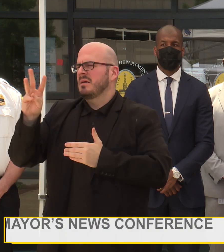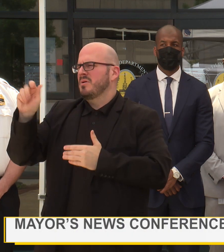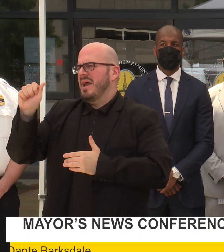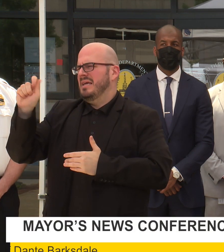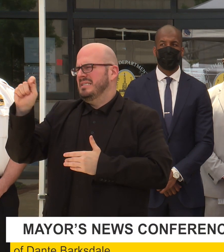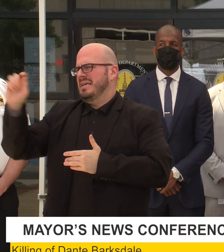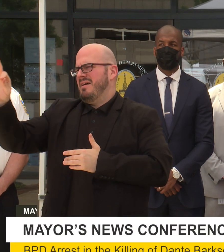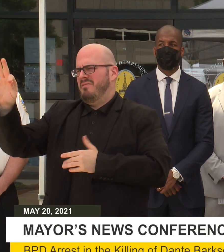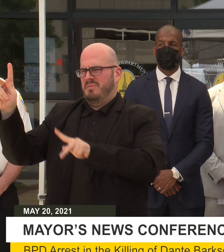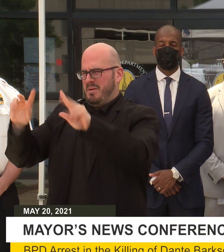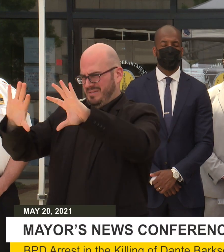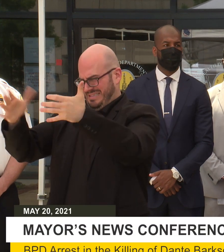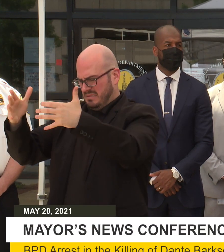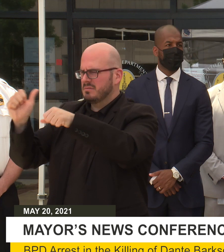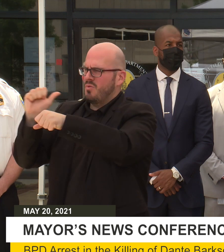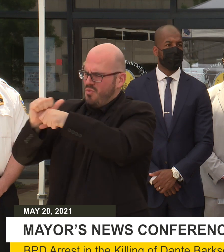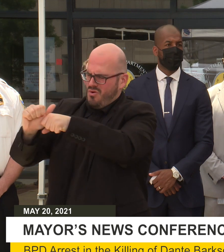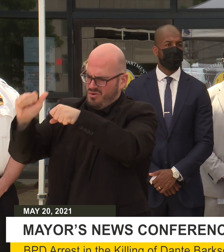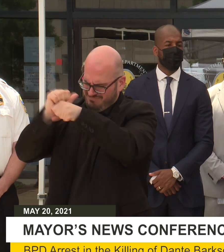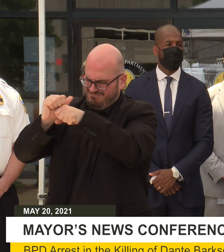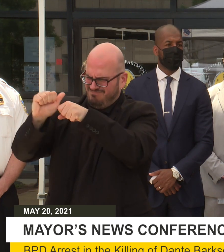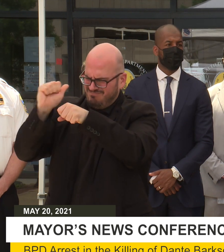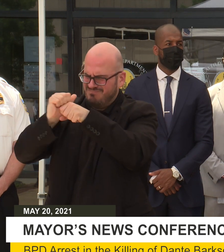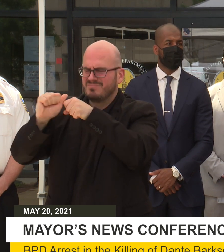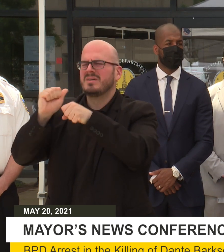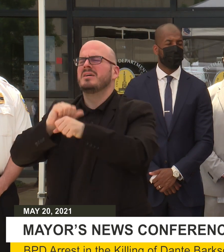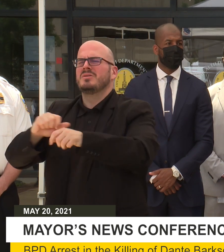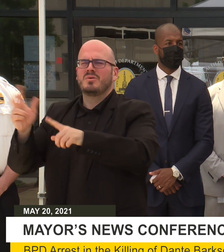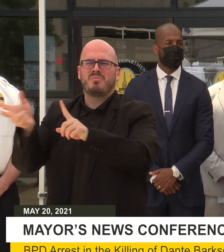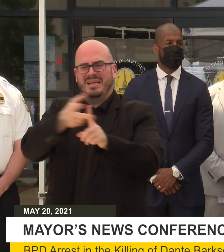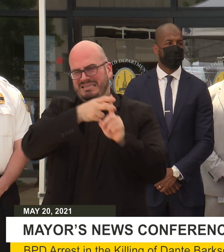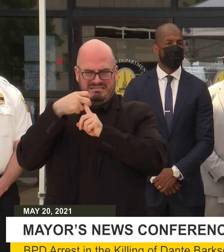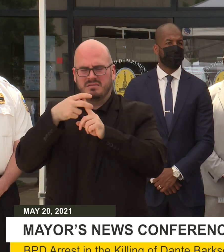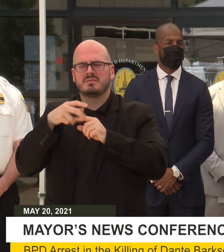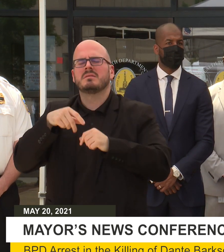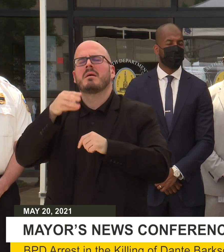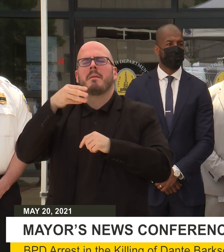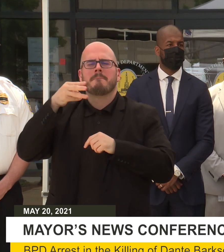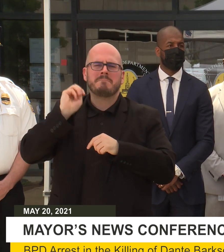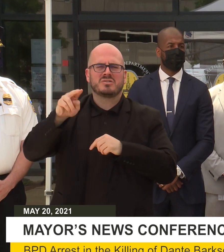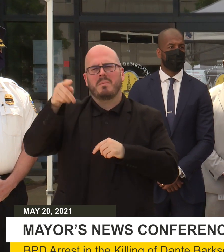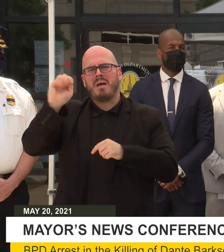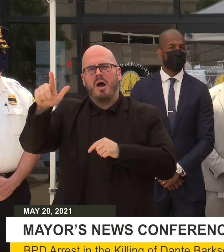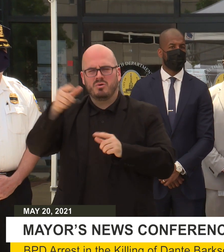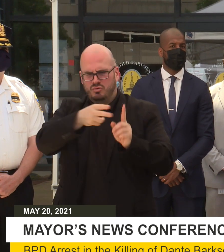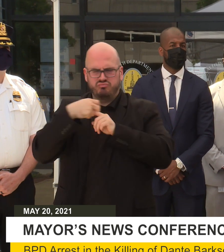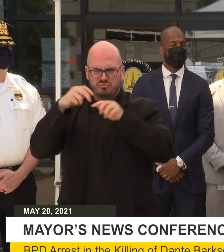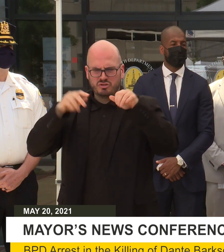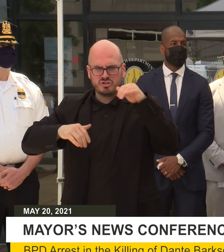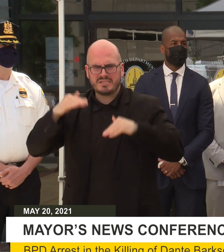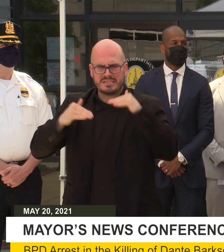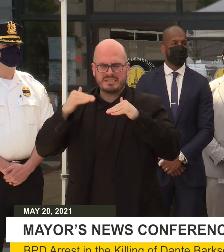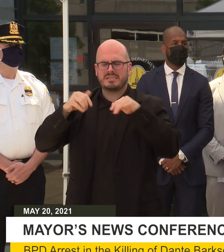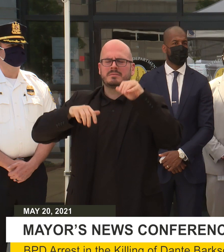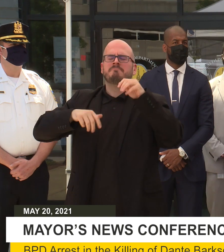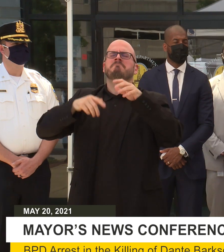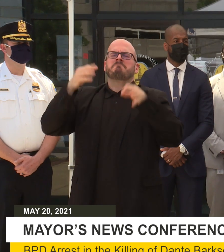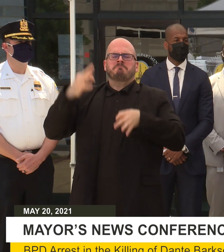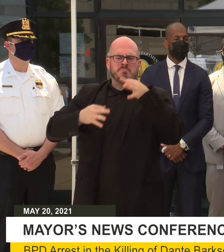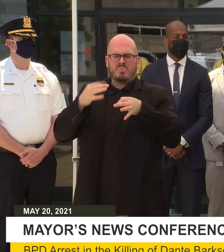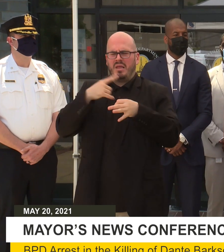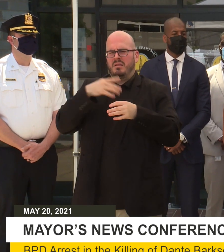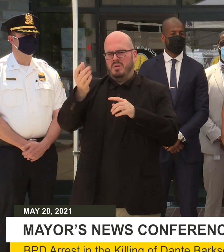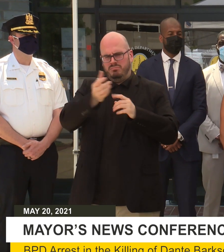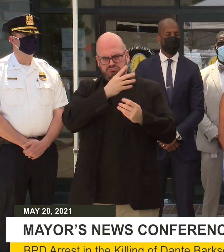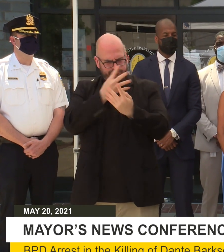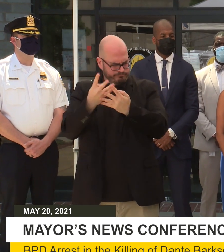folks who worked tirelessly to bring Mr. Powell into custody and the U.S. Marshal's Office. We look forward to working with the state's attorney's